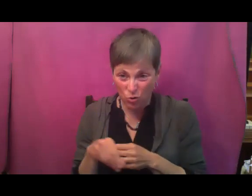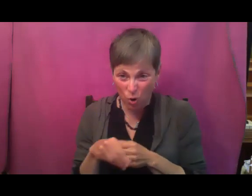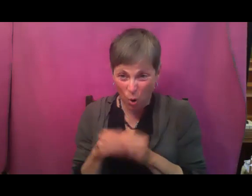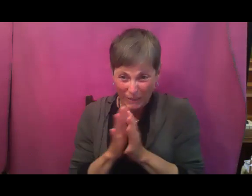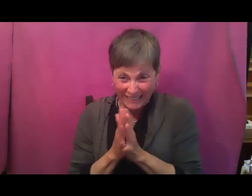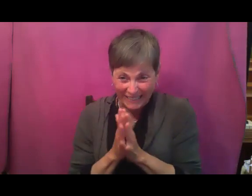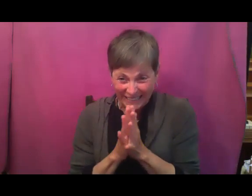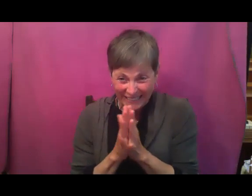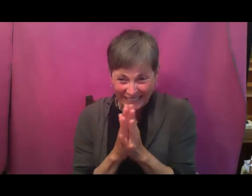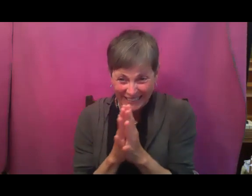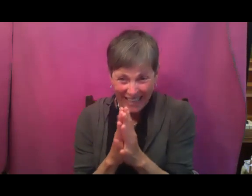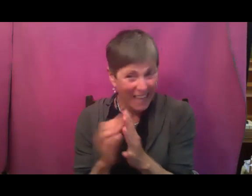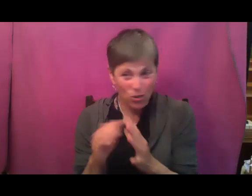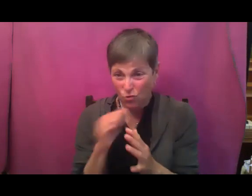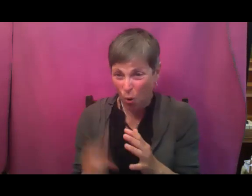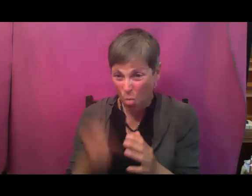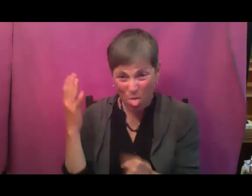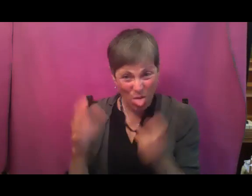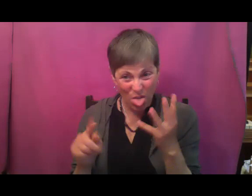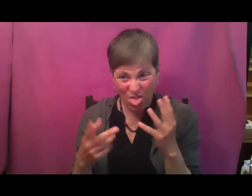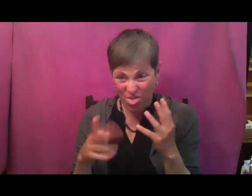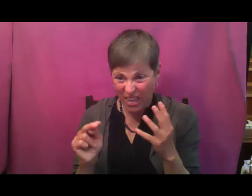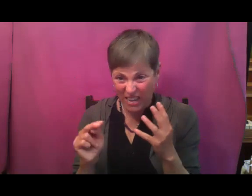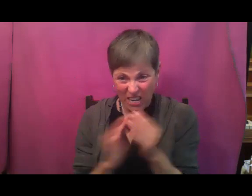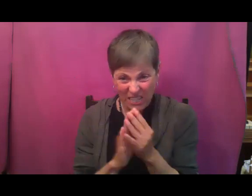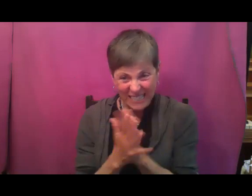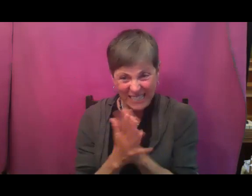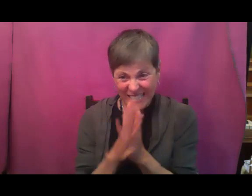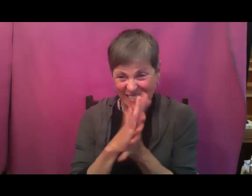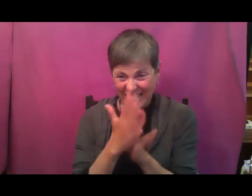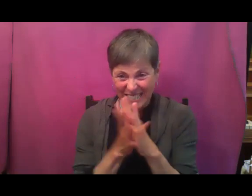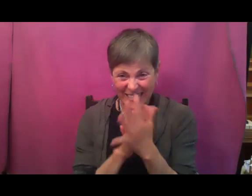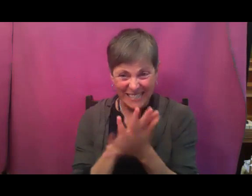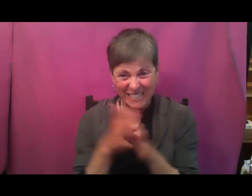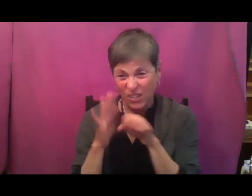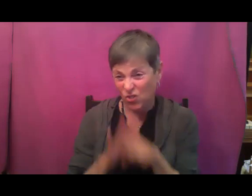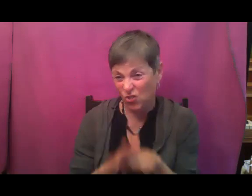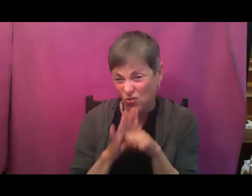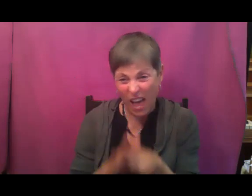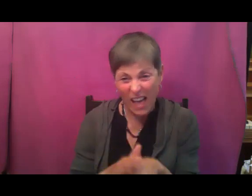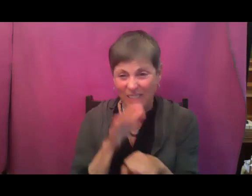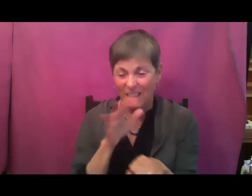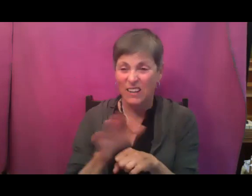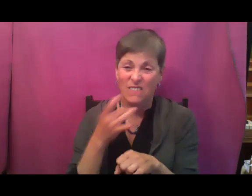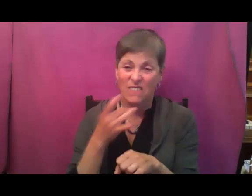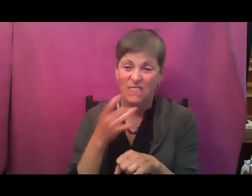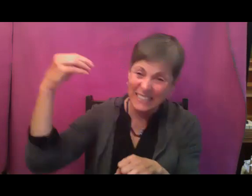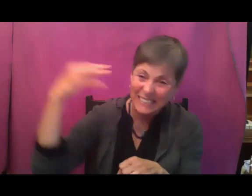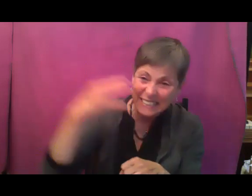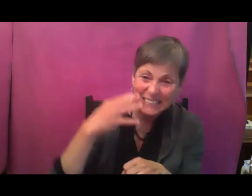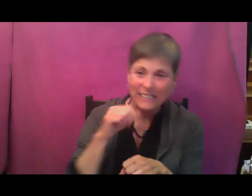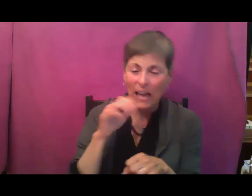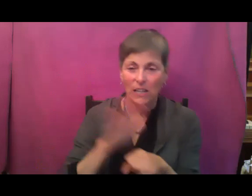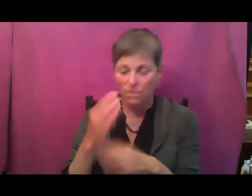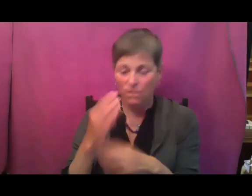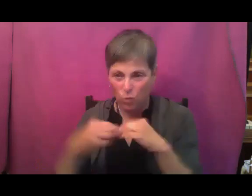and you don't thin, they're going to crowd each other out and they're going to be stressed for light above the soil, nutrients below the soil,